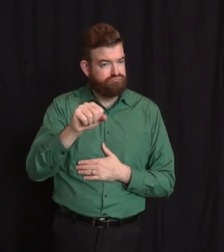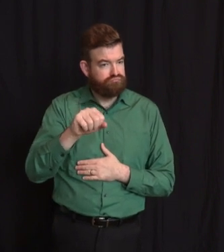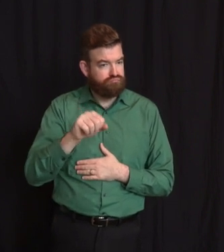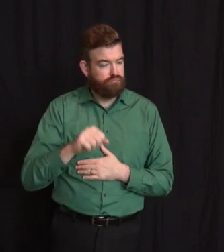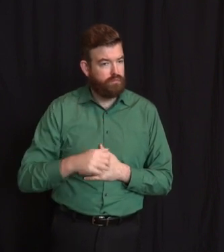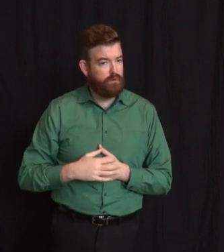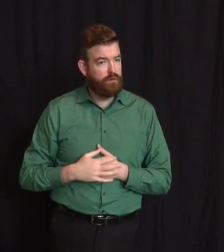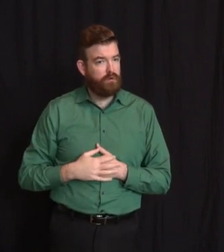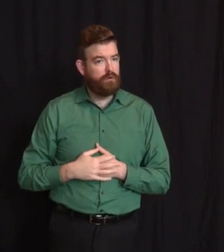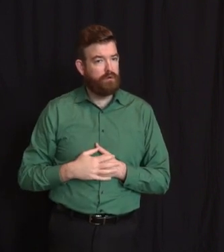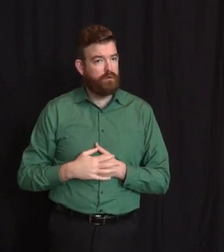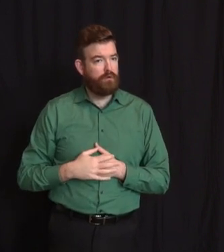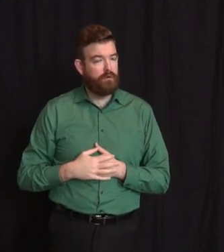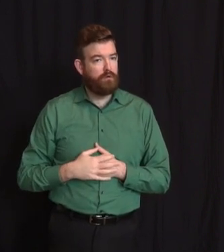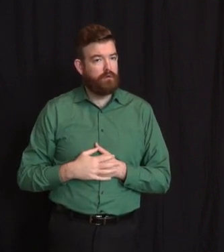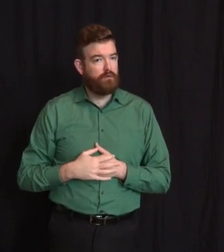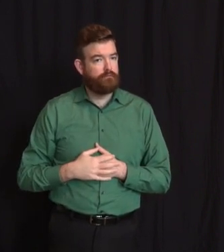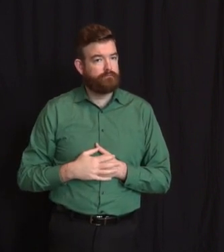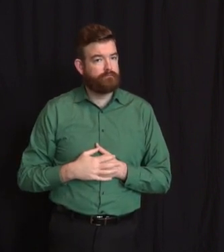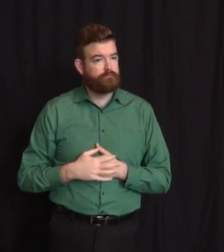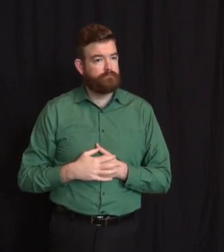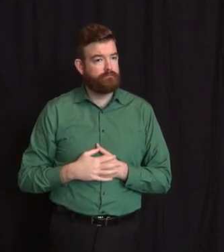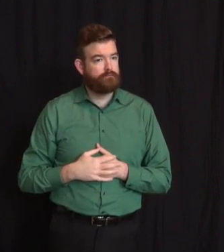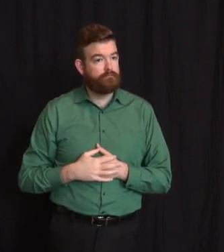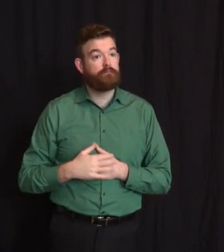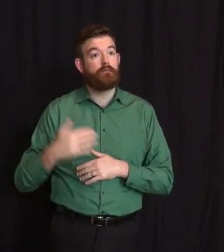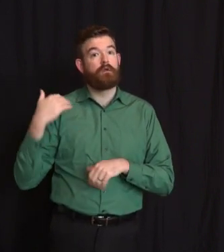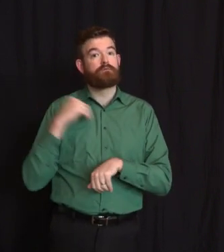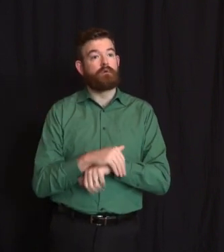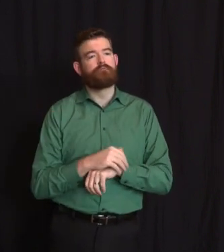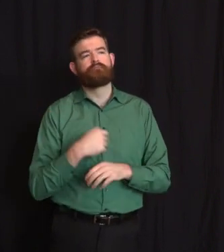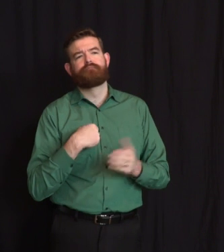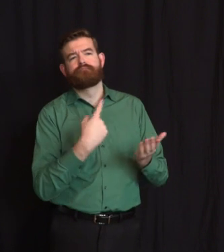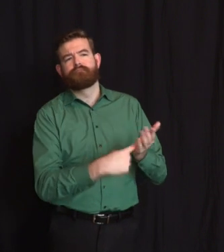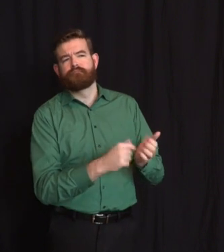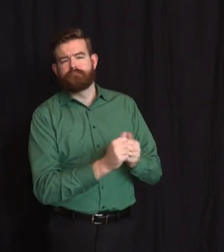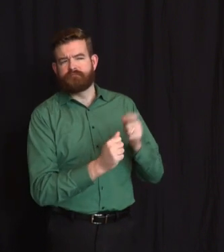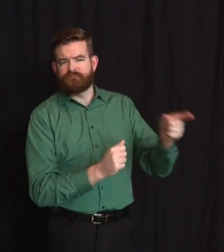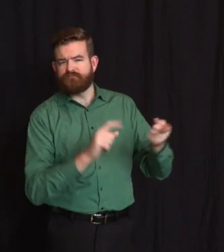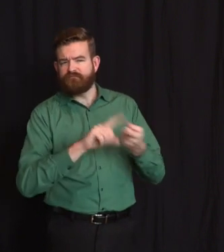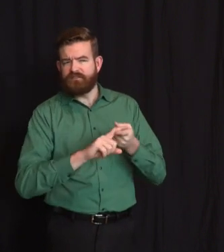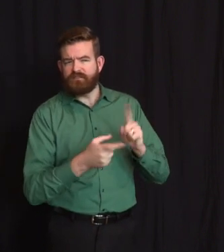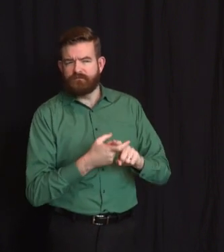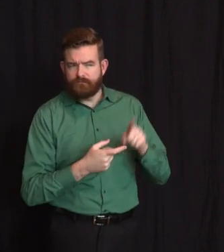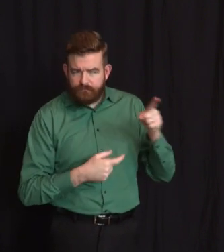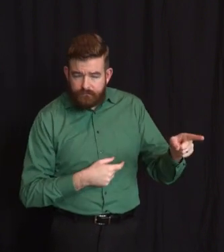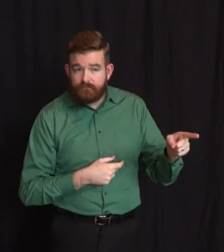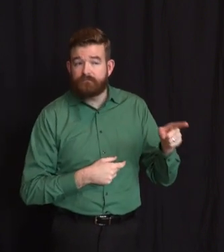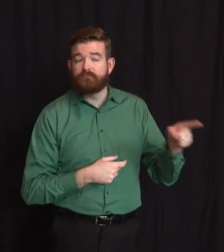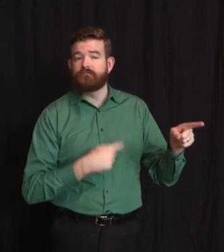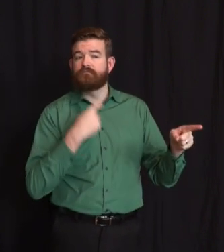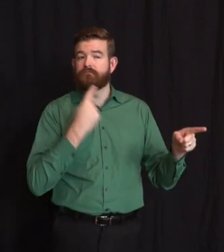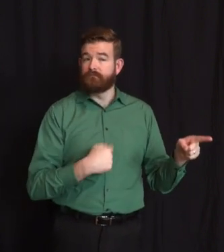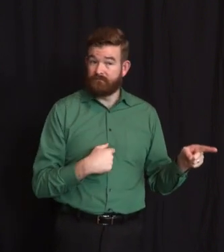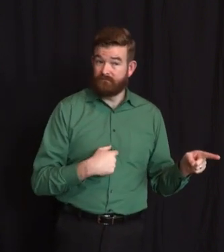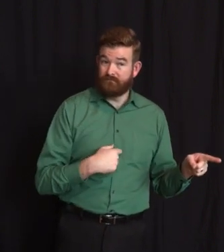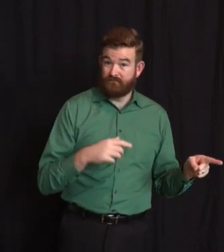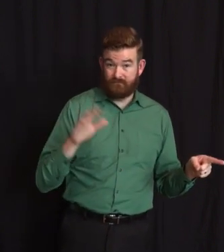You talk about you closed the state. And I quote my friend, he said, COVID-19 closed the state.